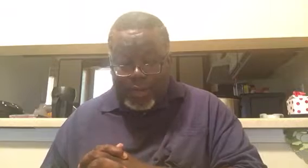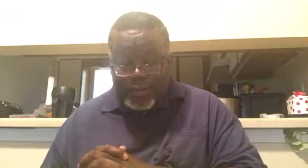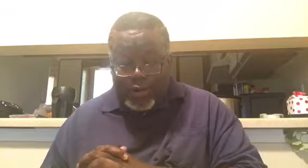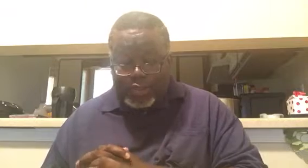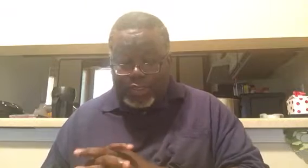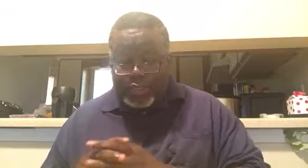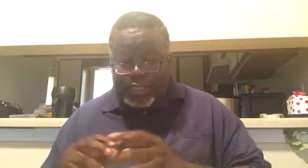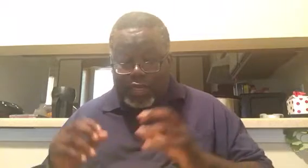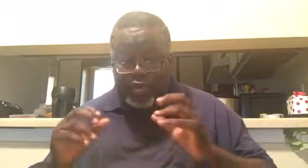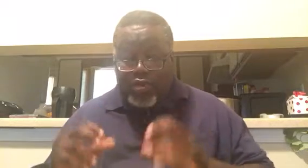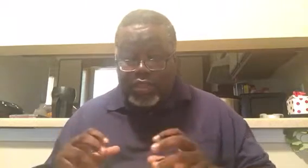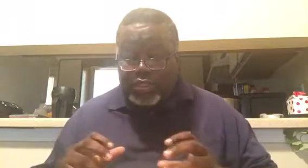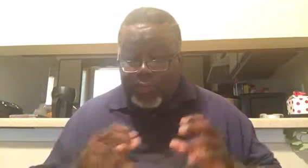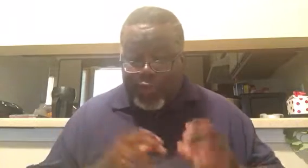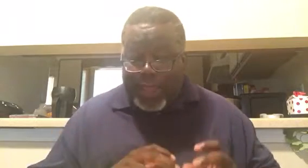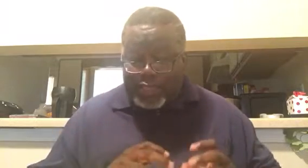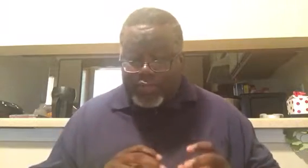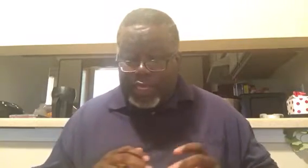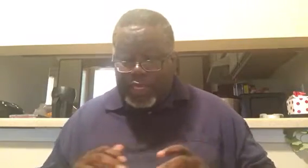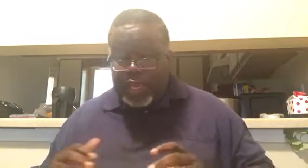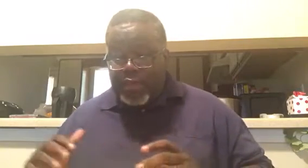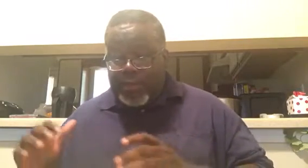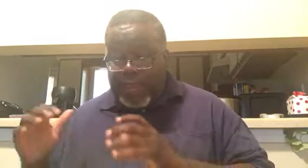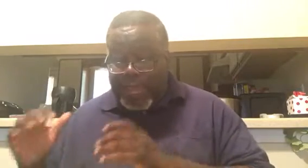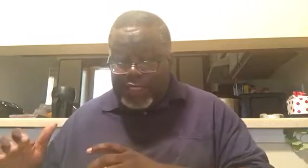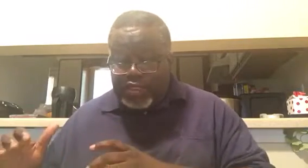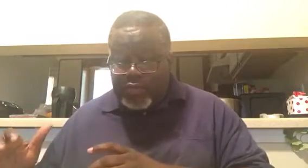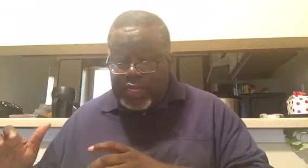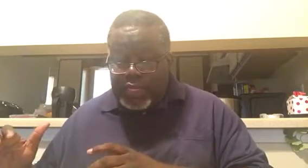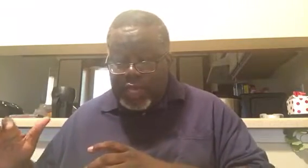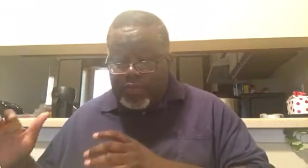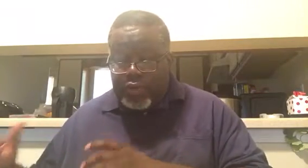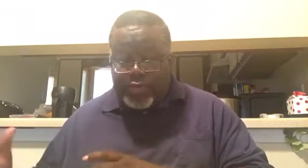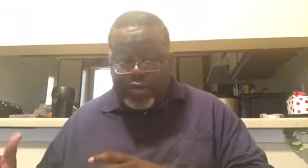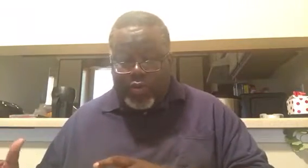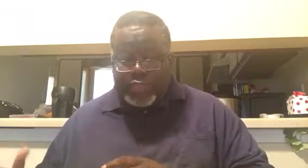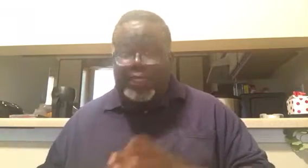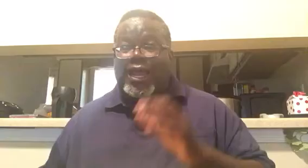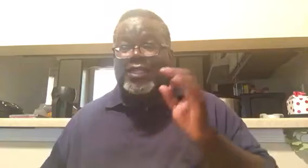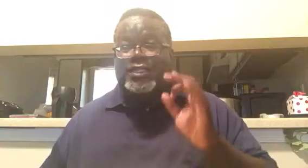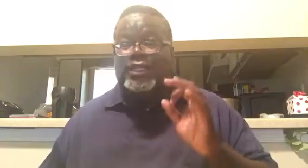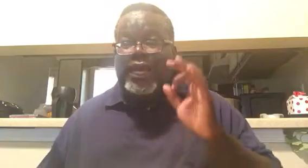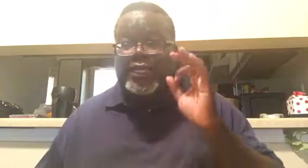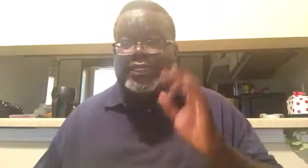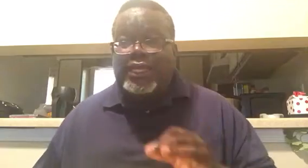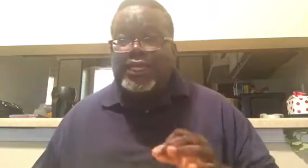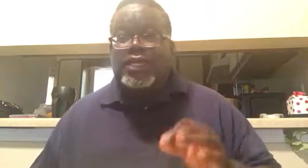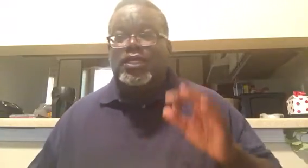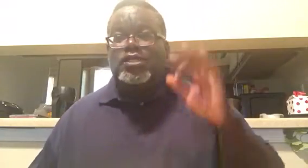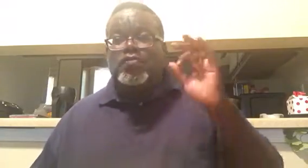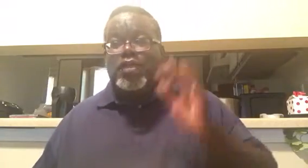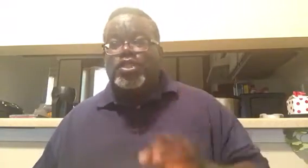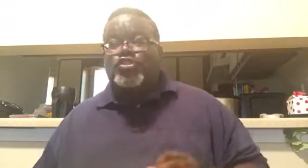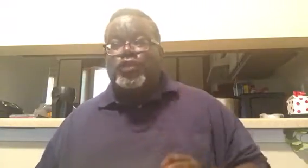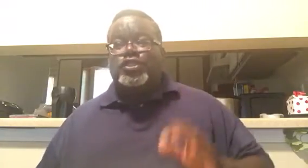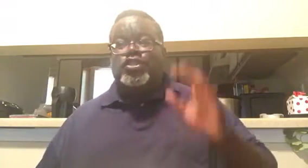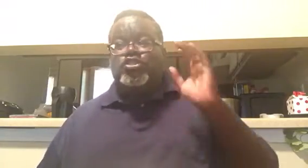uh, person said the Lord surprised me by answering a prayer request that I, that I sent to ministries in